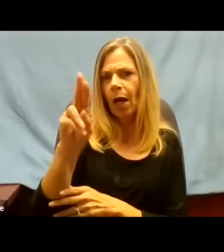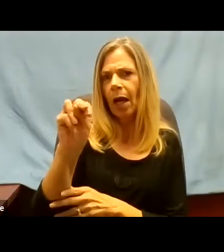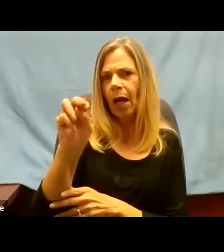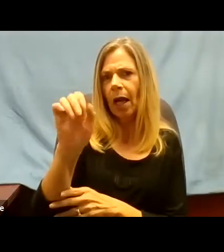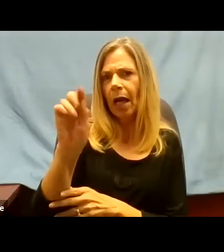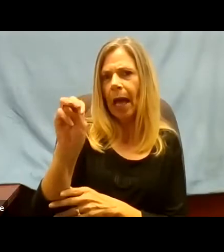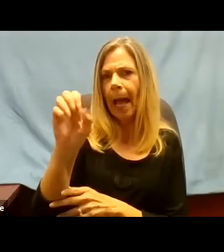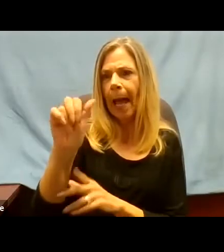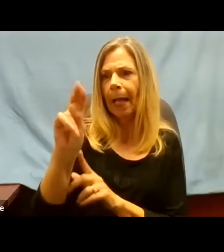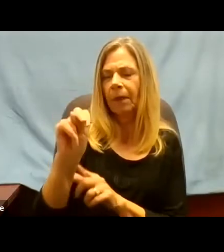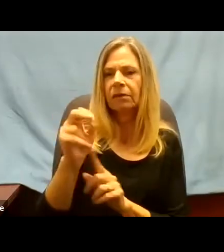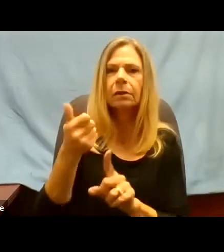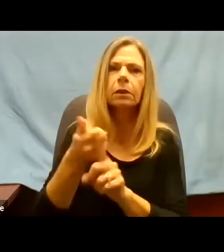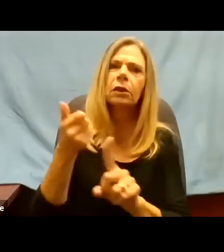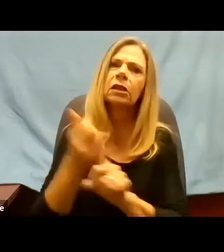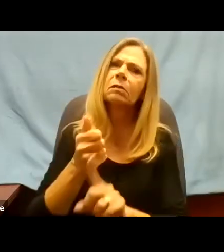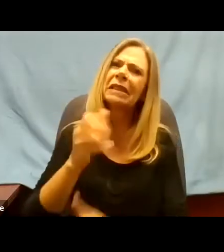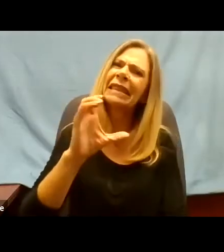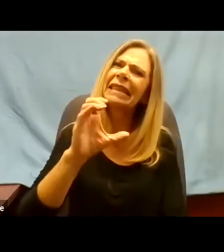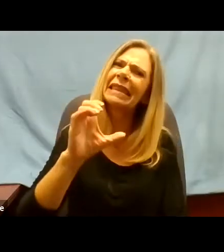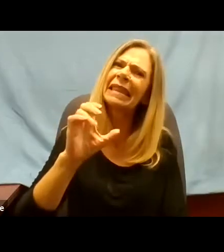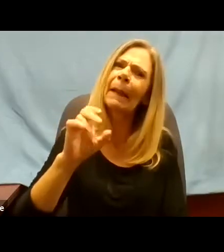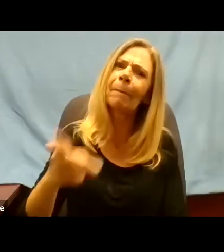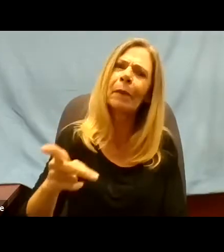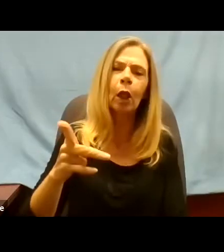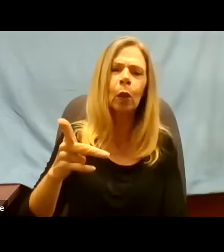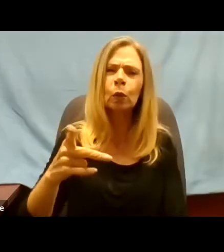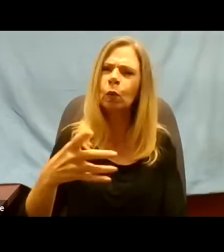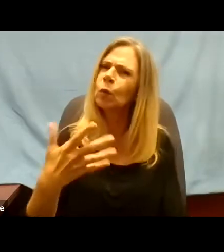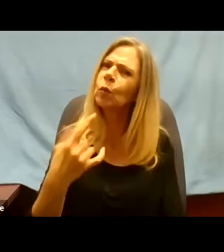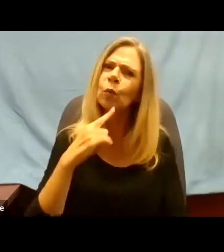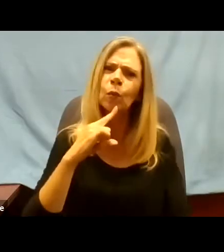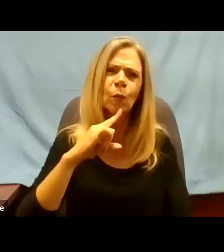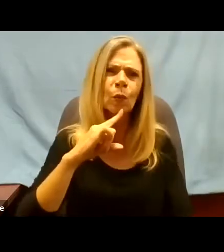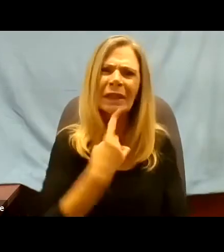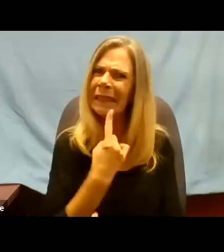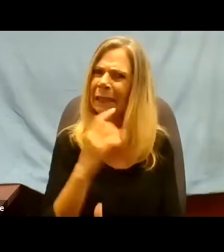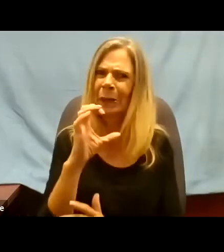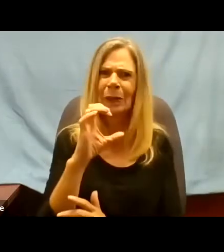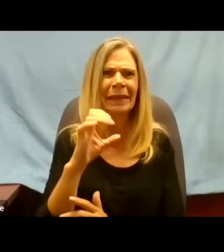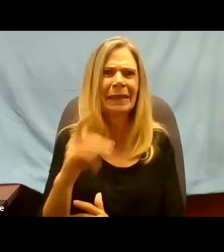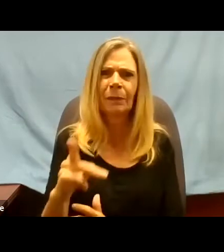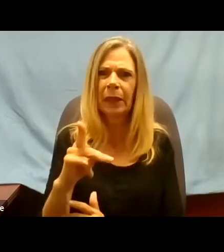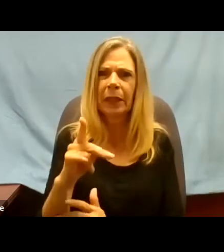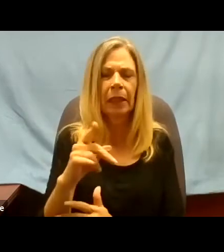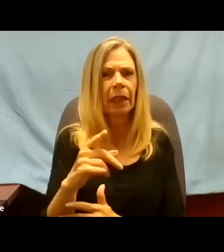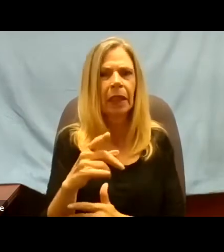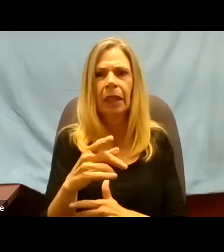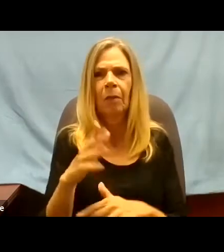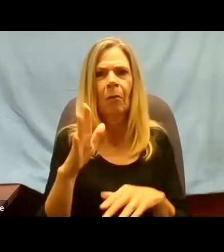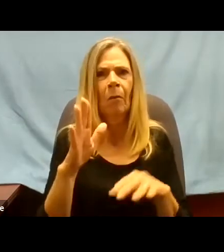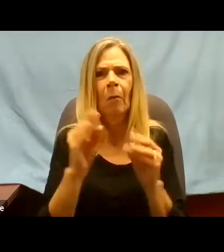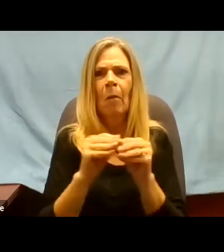a lot of cerebral palsy. Like he had, he had more cerebral palsy than Justin Bieber has